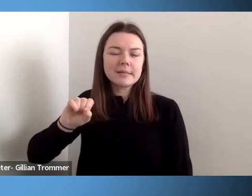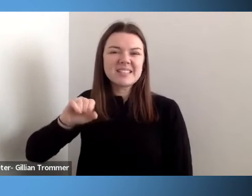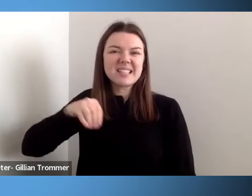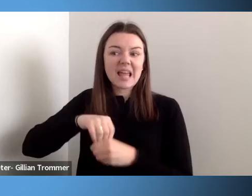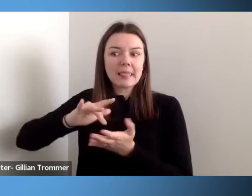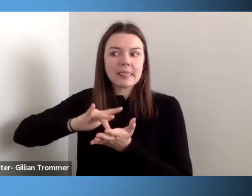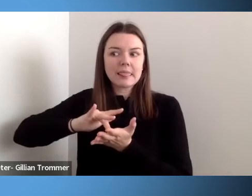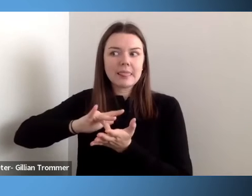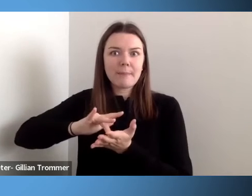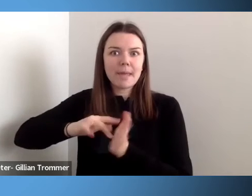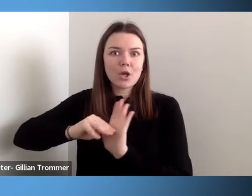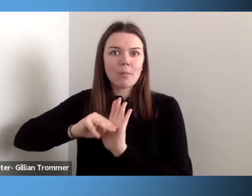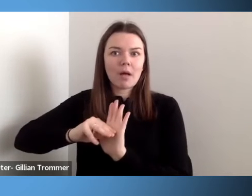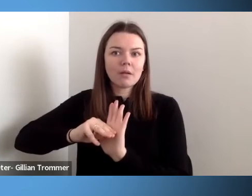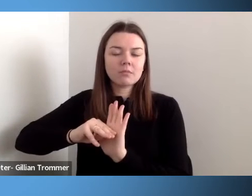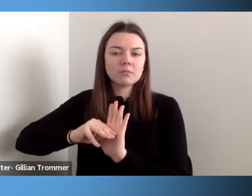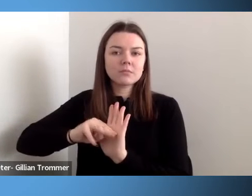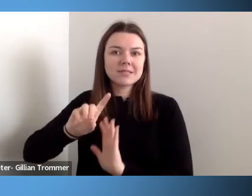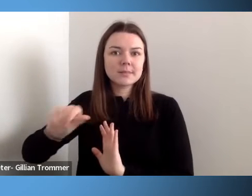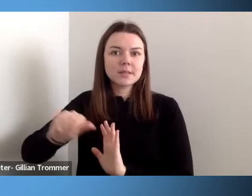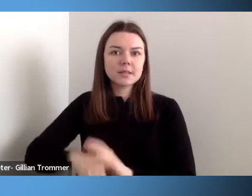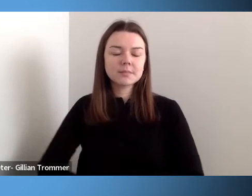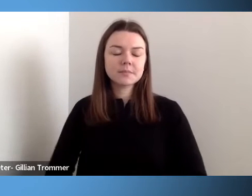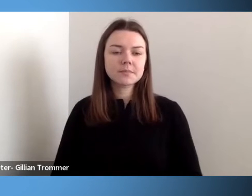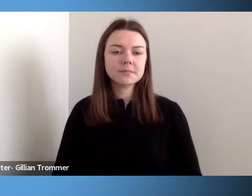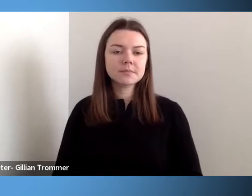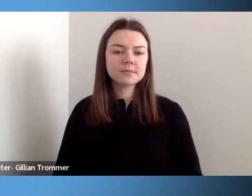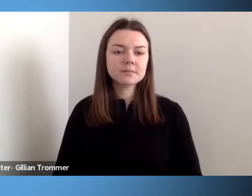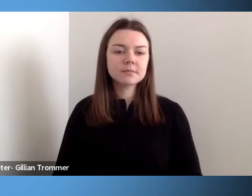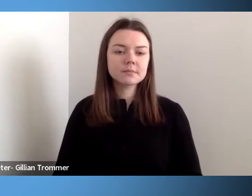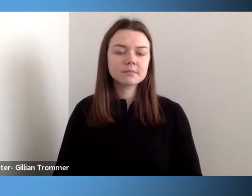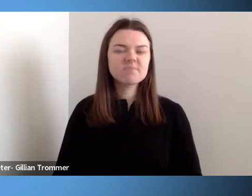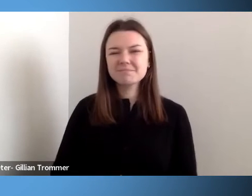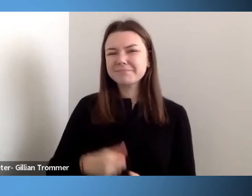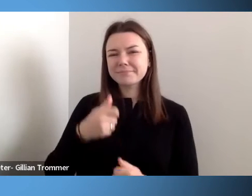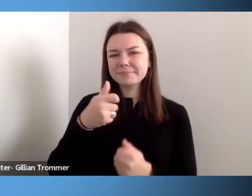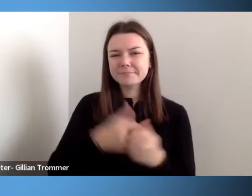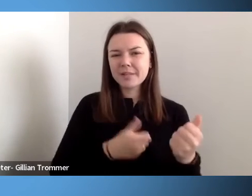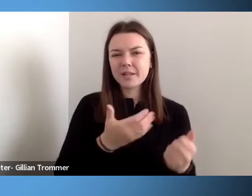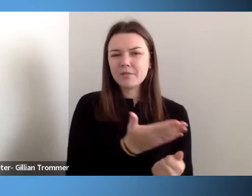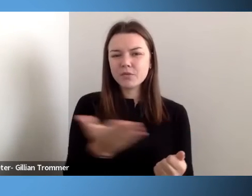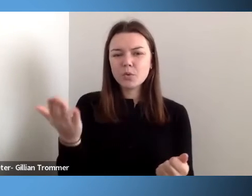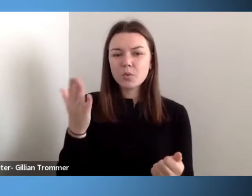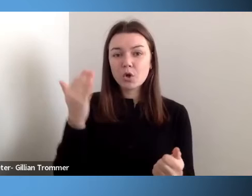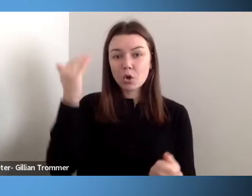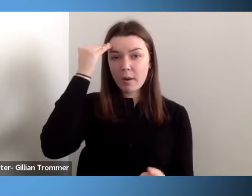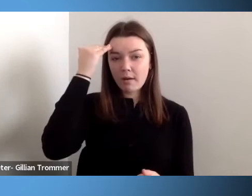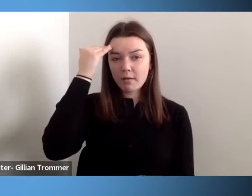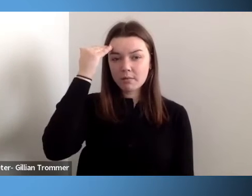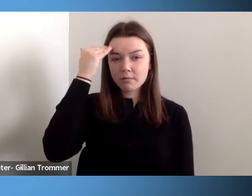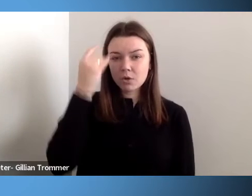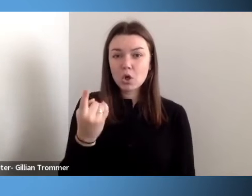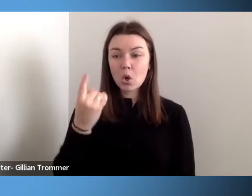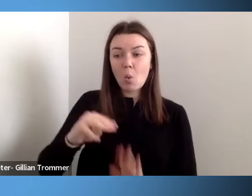disability? As each of you are aware, one model places the burden of